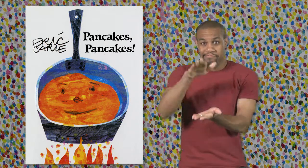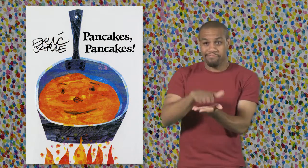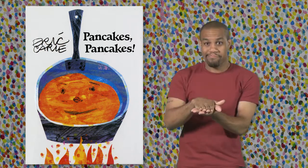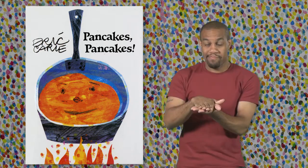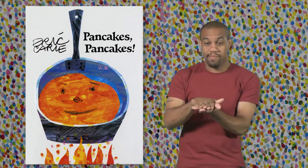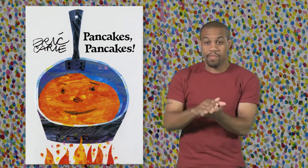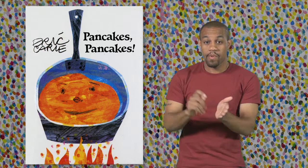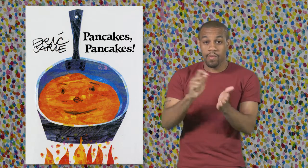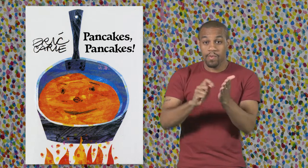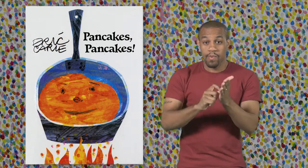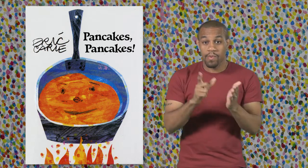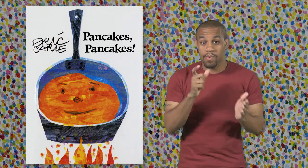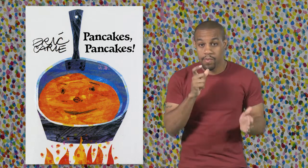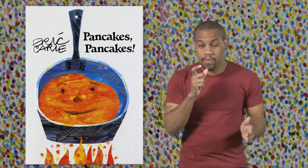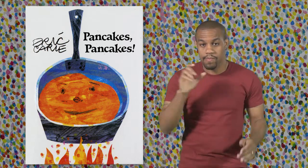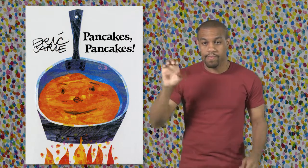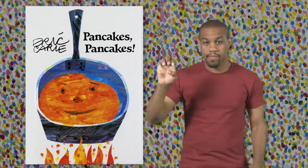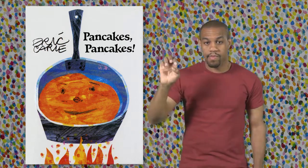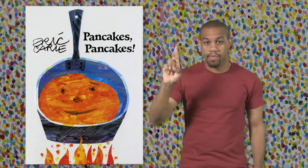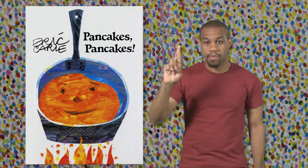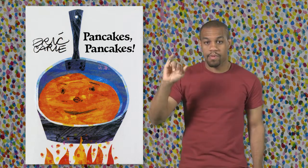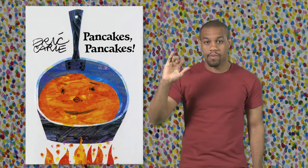by Eric Carle